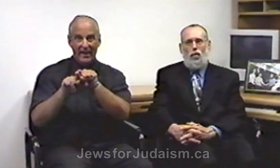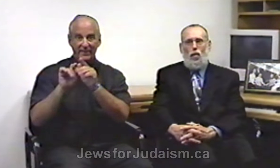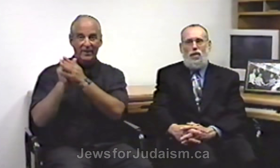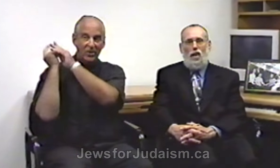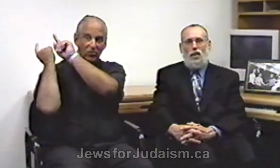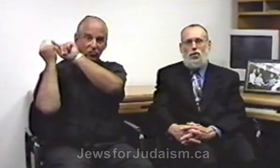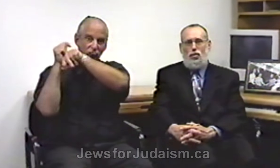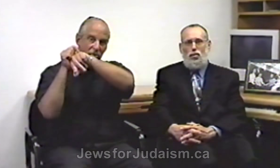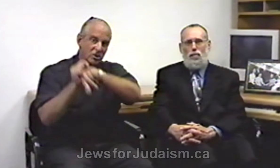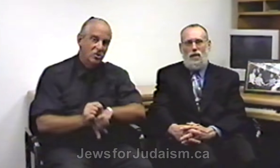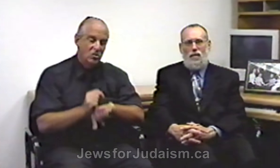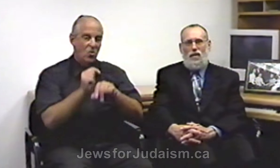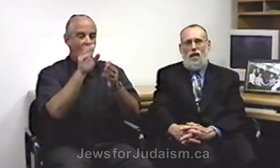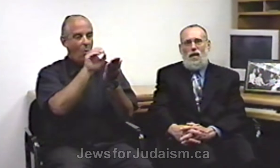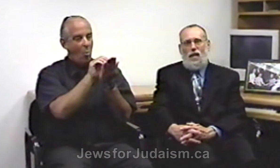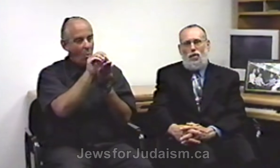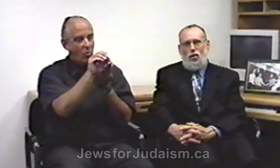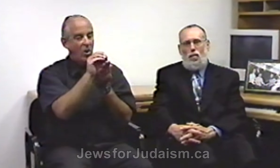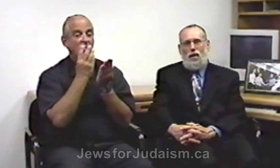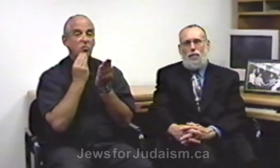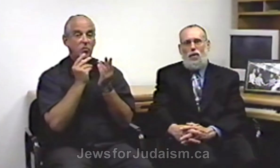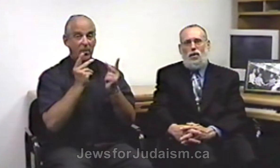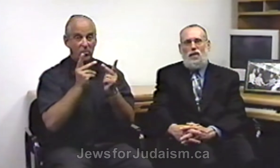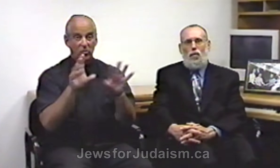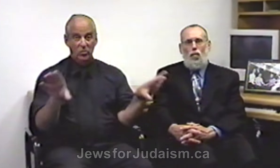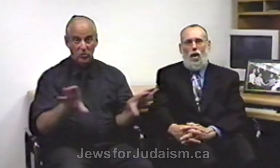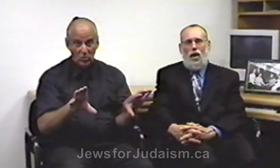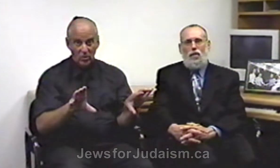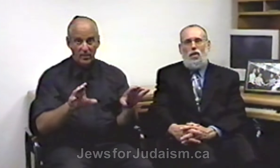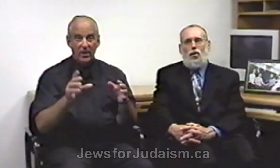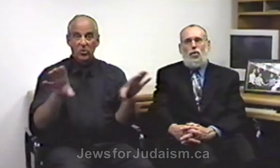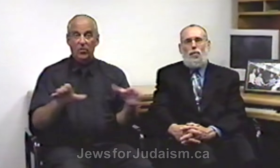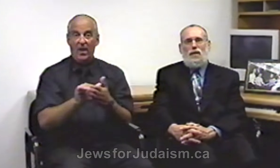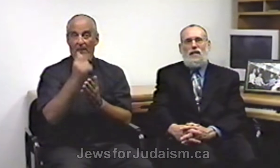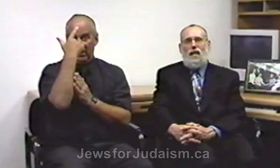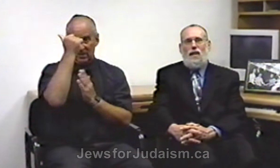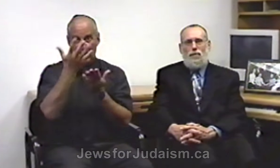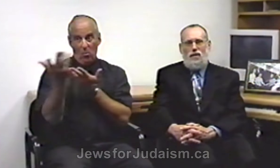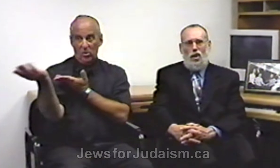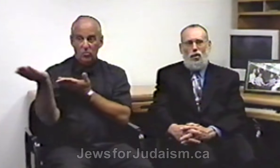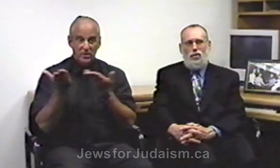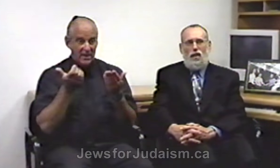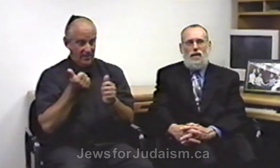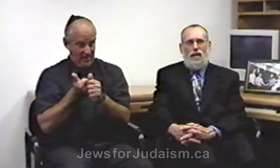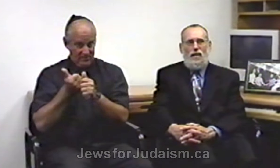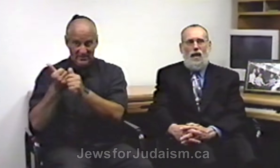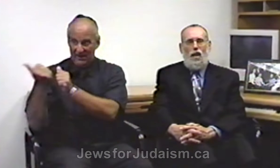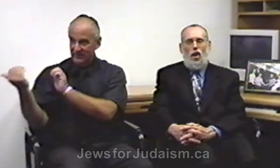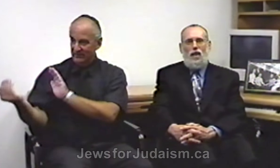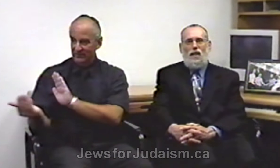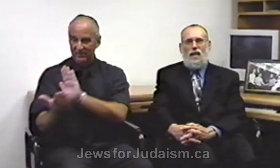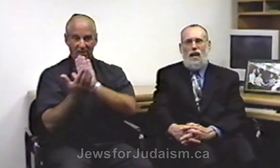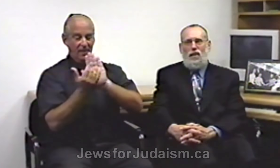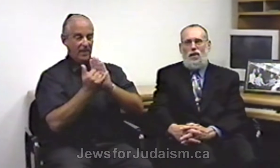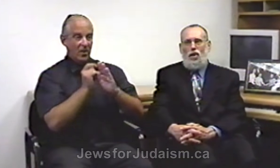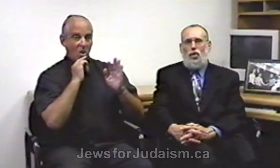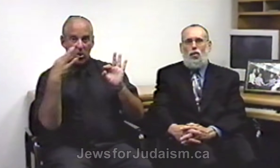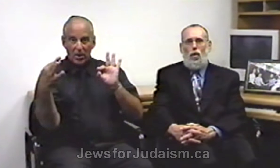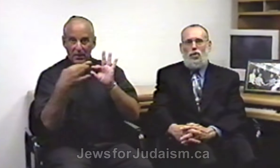Orthodox Jews believe. They're doing it because they want to present themselves that they are connected to our